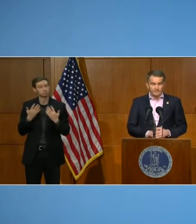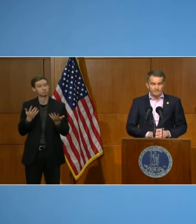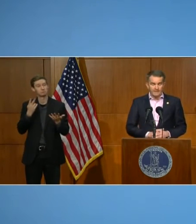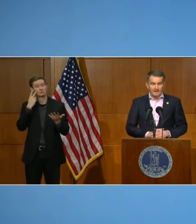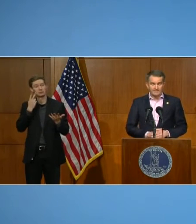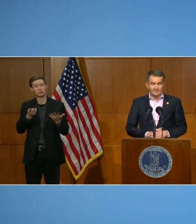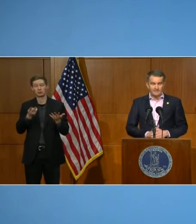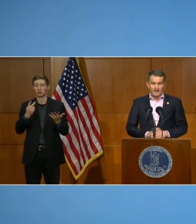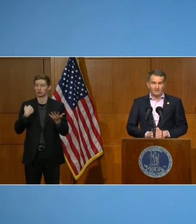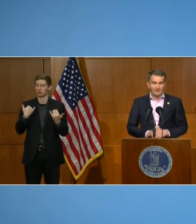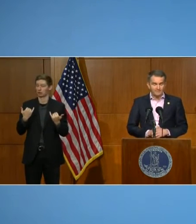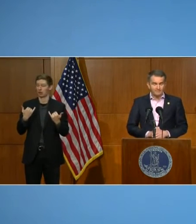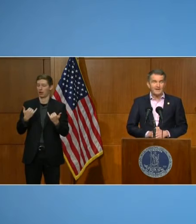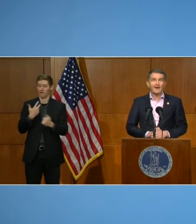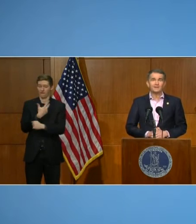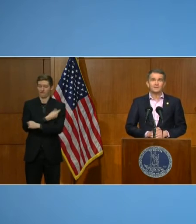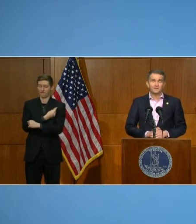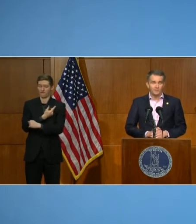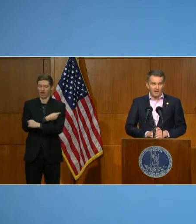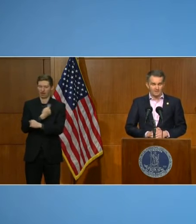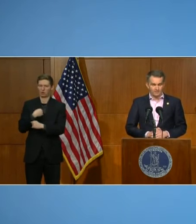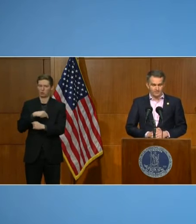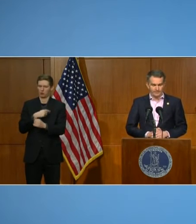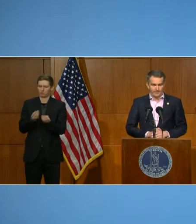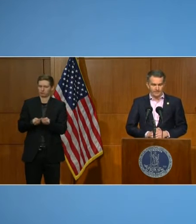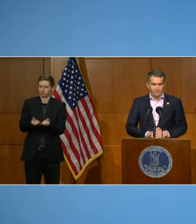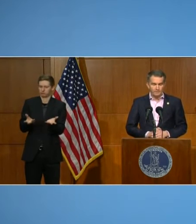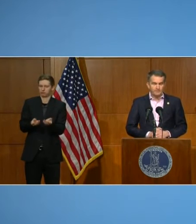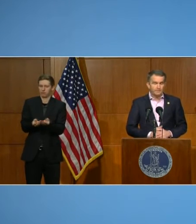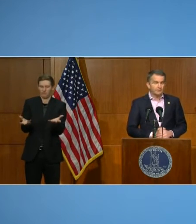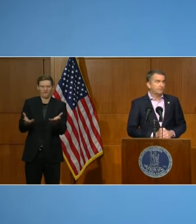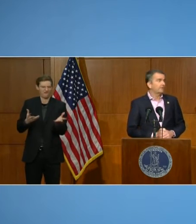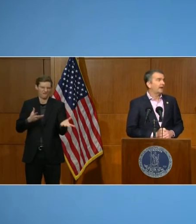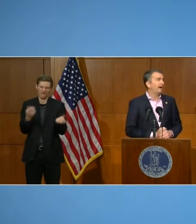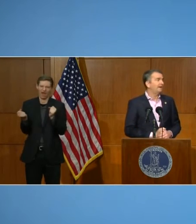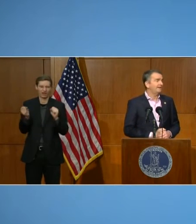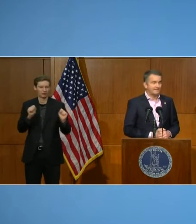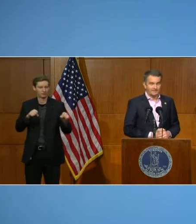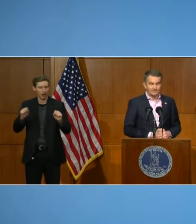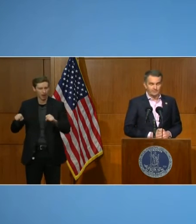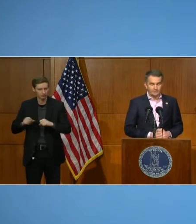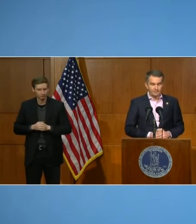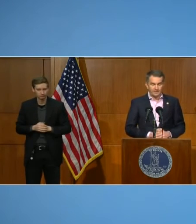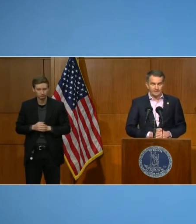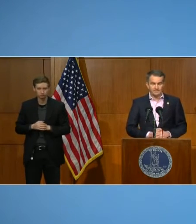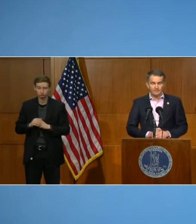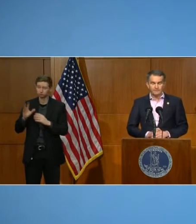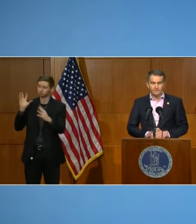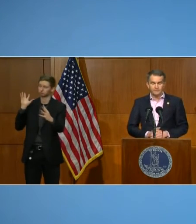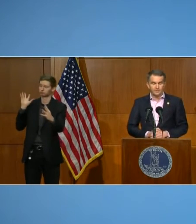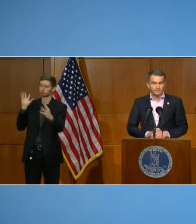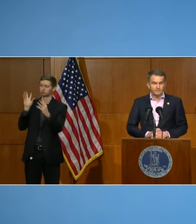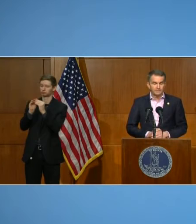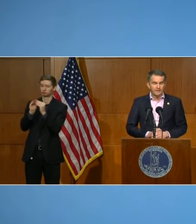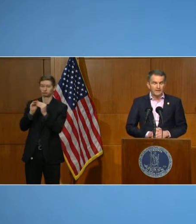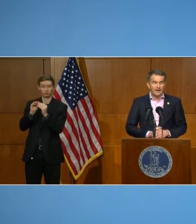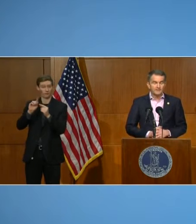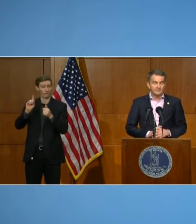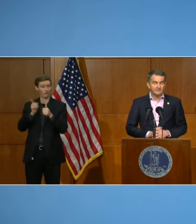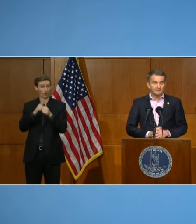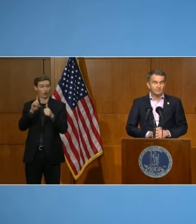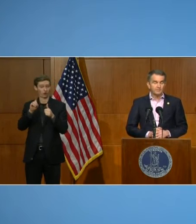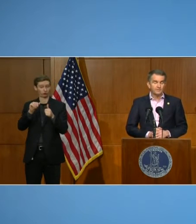pushing vaccines out as fast as possible. We've administered 86% of our first doses